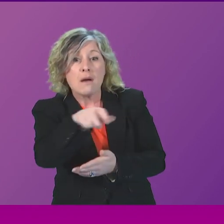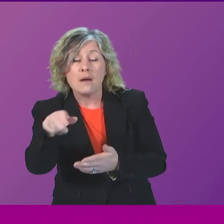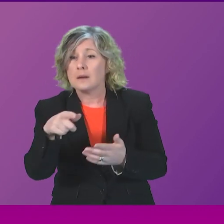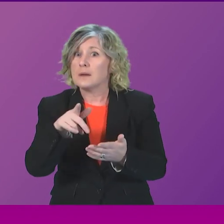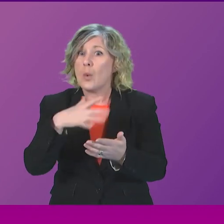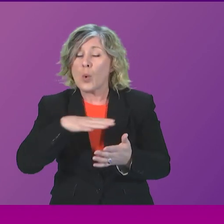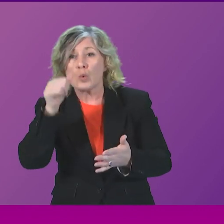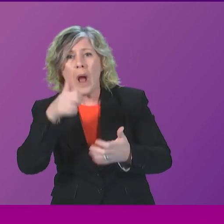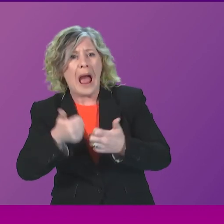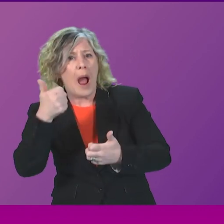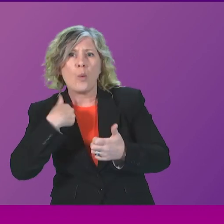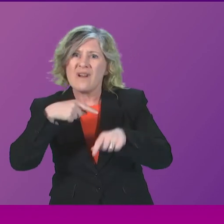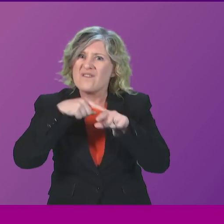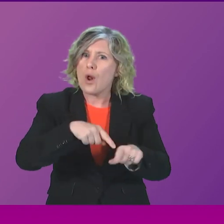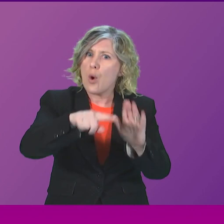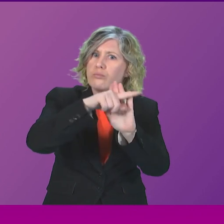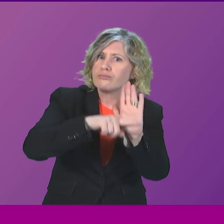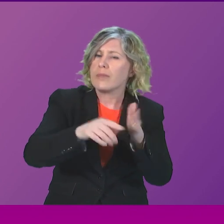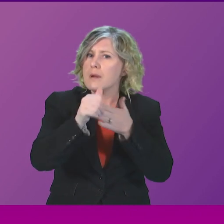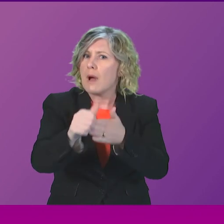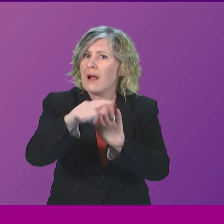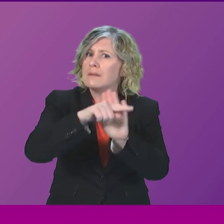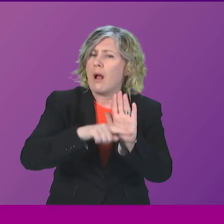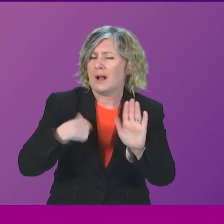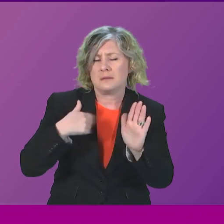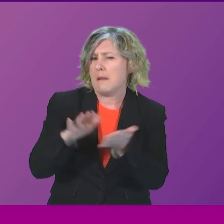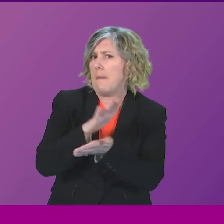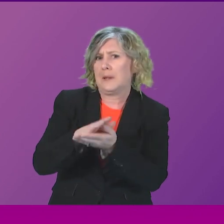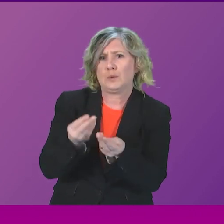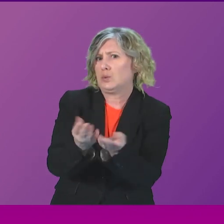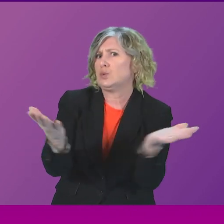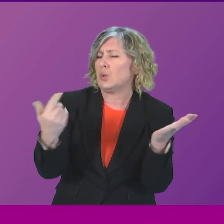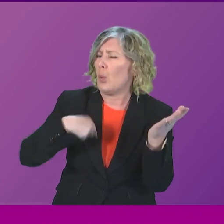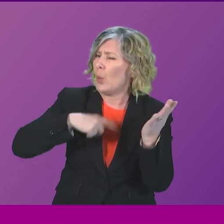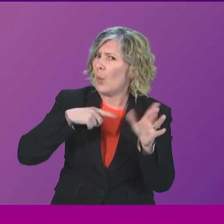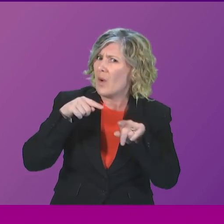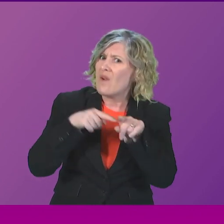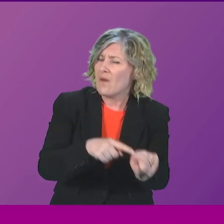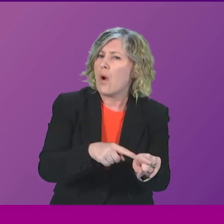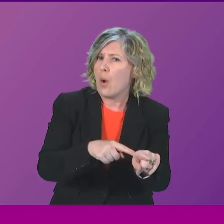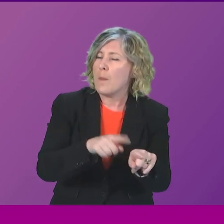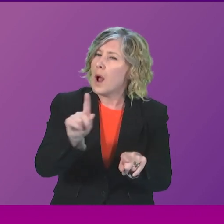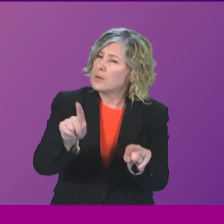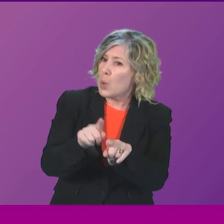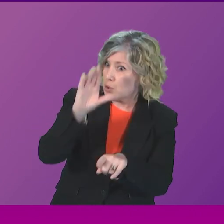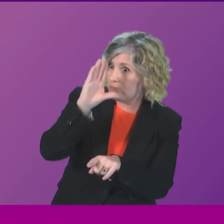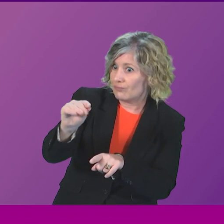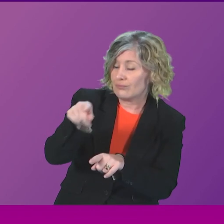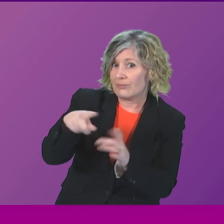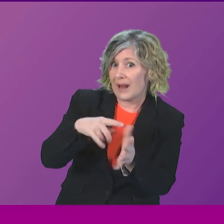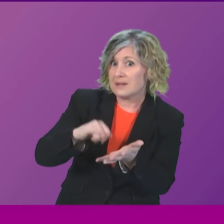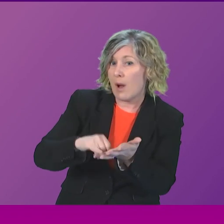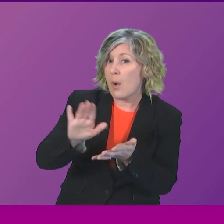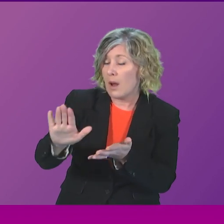with those various guidelines that are very much in place. What I would also say to Anasawa is this is